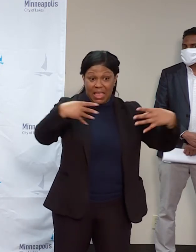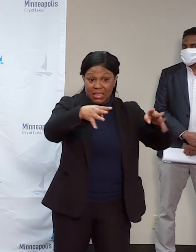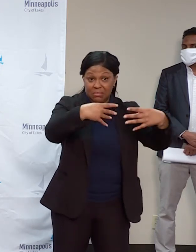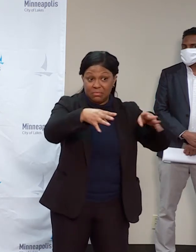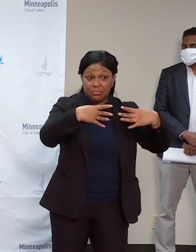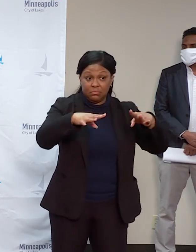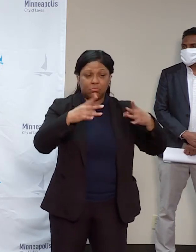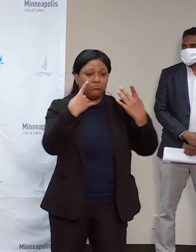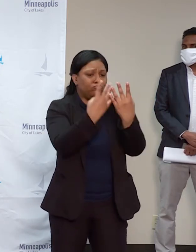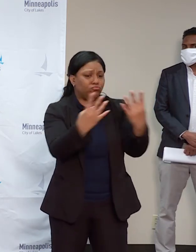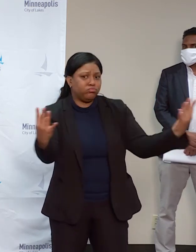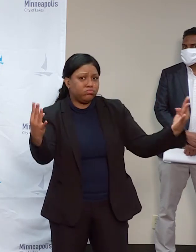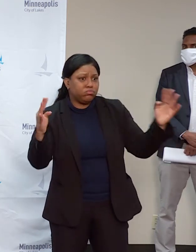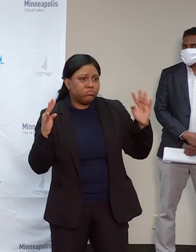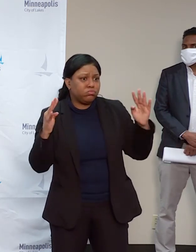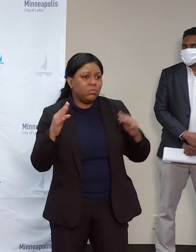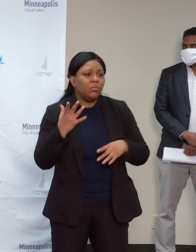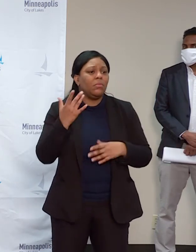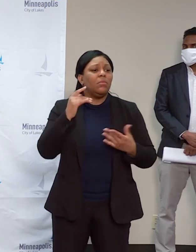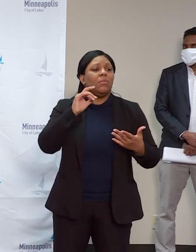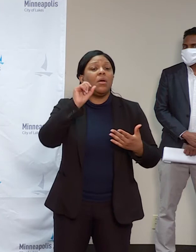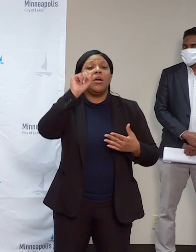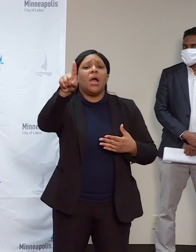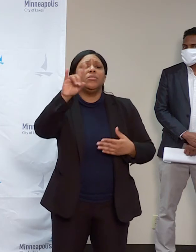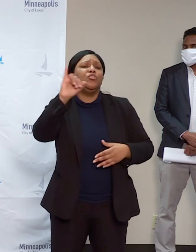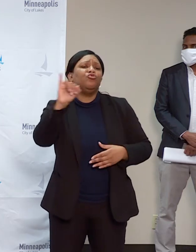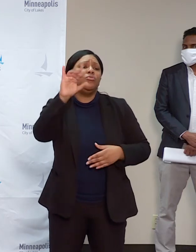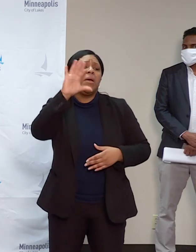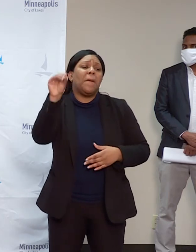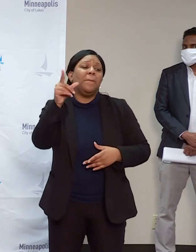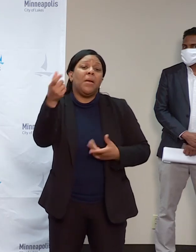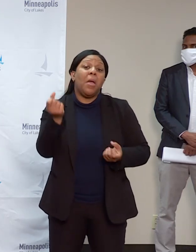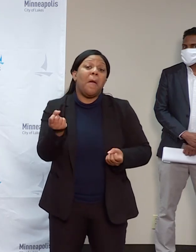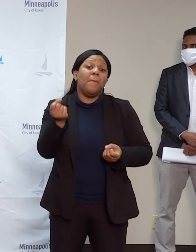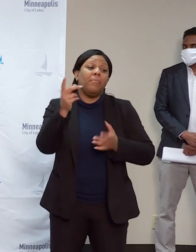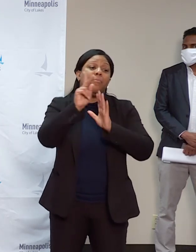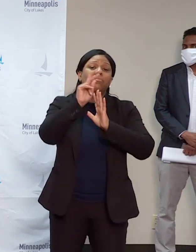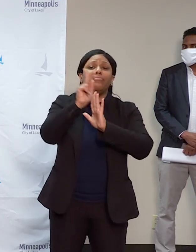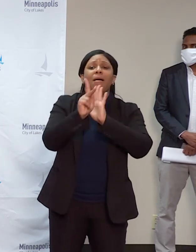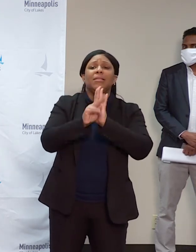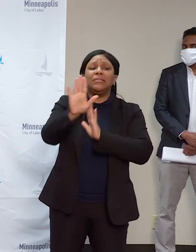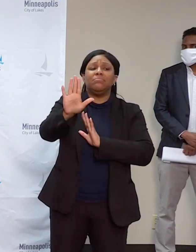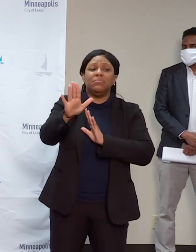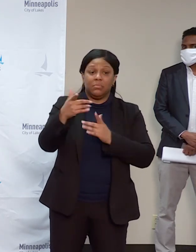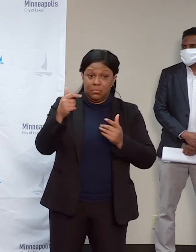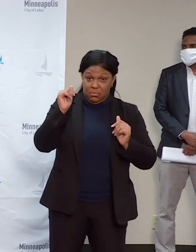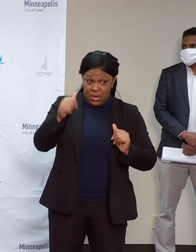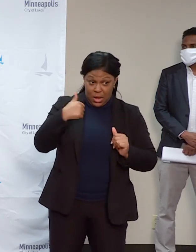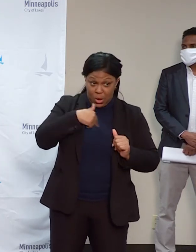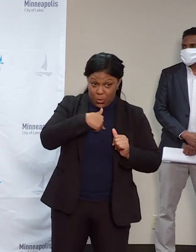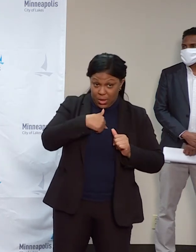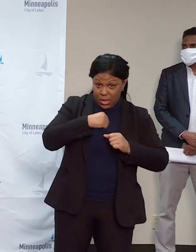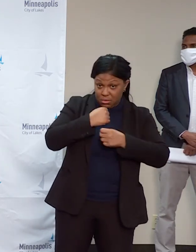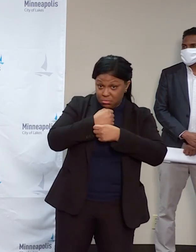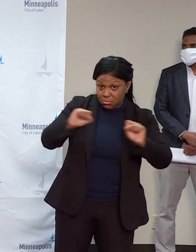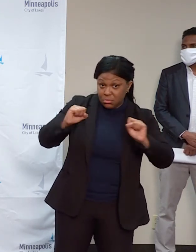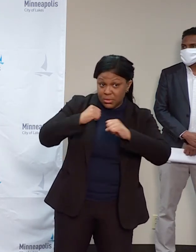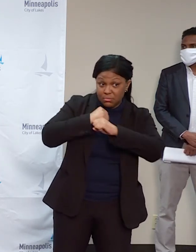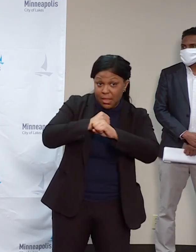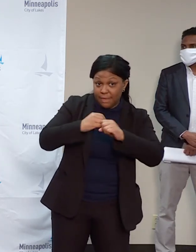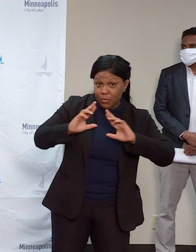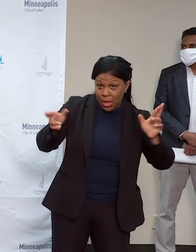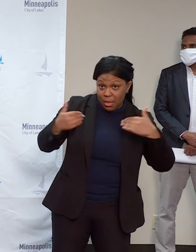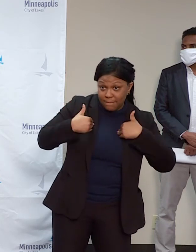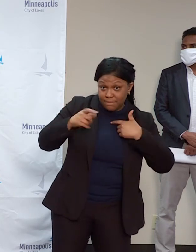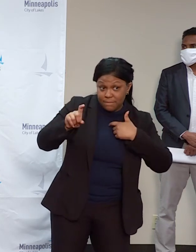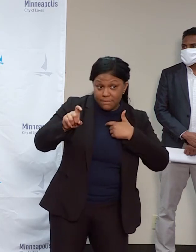you check in with your insurance company to make sure that your insurance policies are up to date. People might want to consider uploading important documents